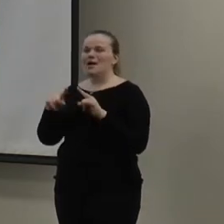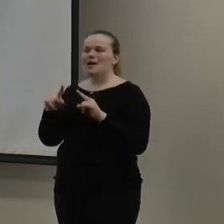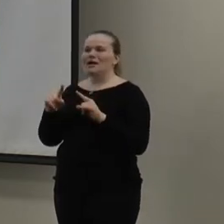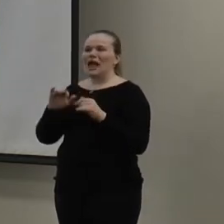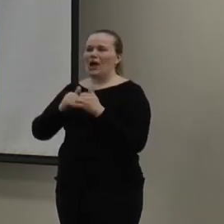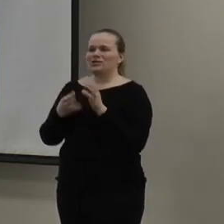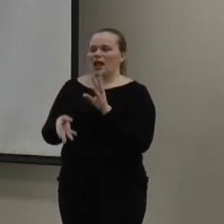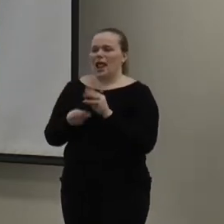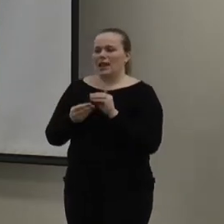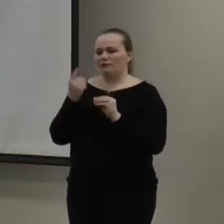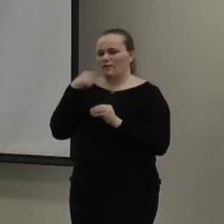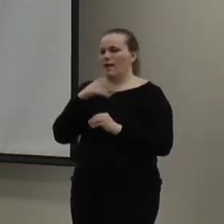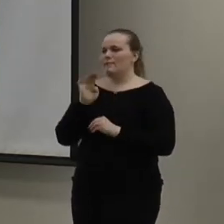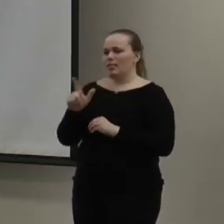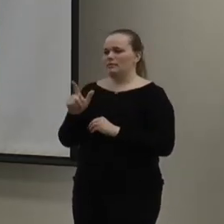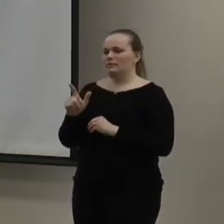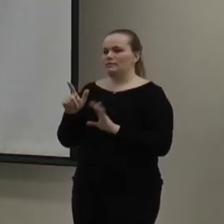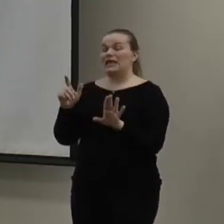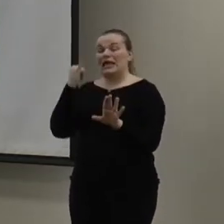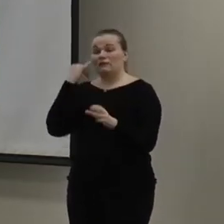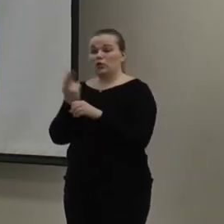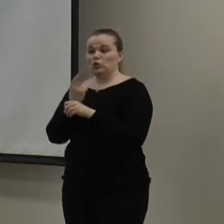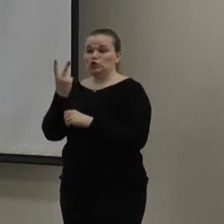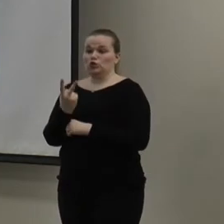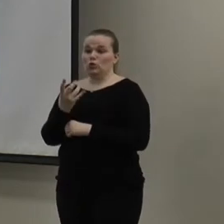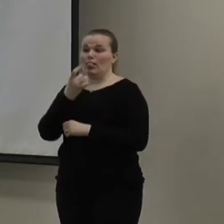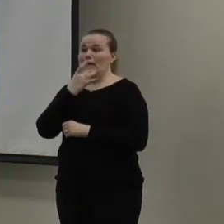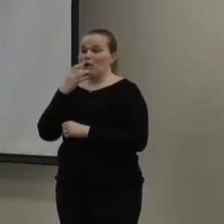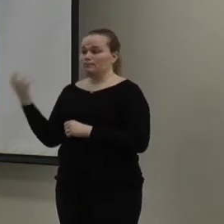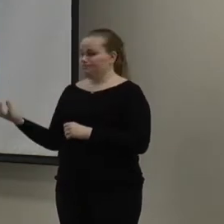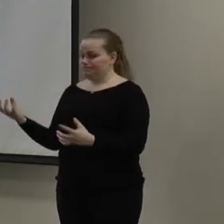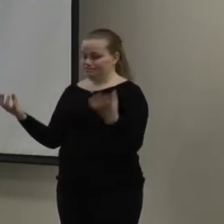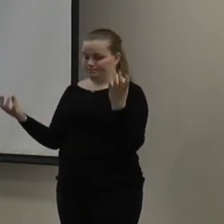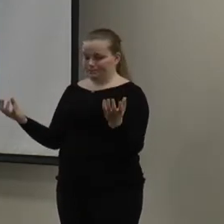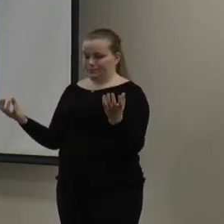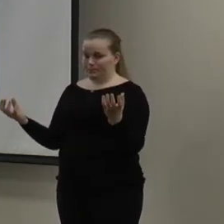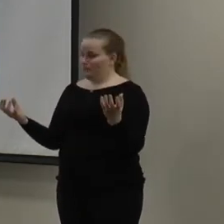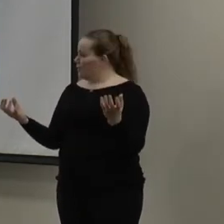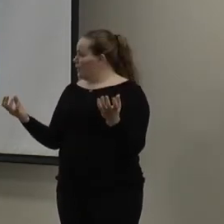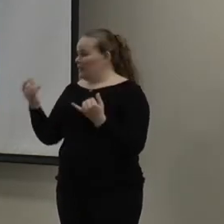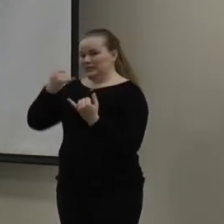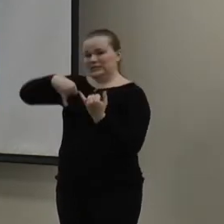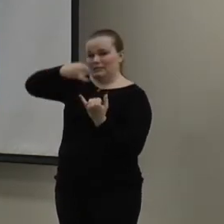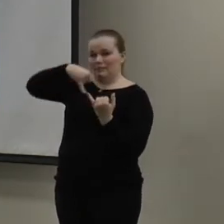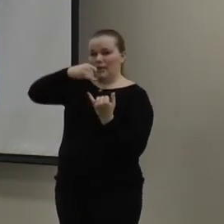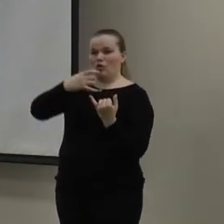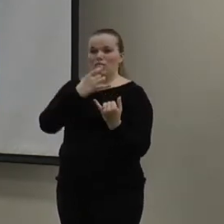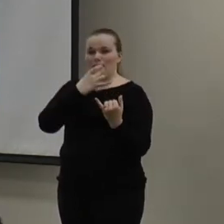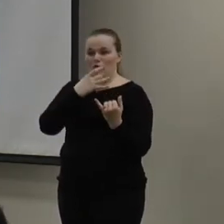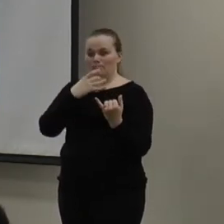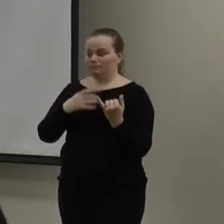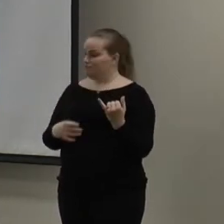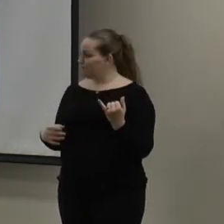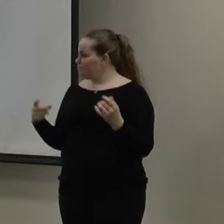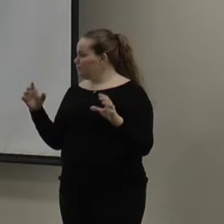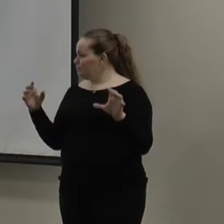really kind of add up? So, if you were to run two light bulbs. If you were to run a compact fluorescent light bulb, the sparring one, like I have on the display